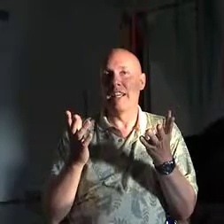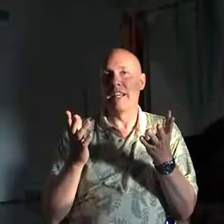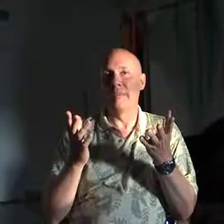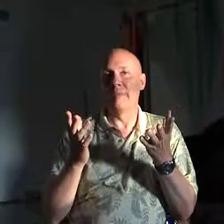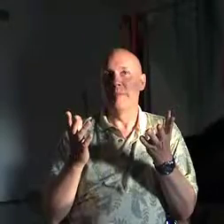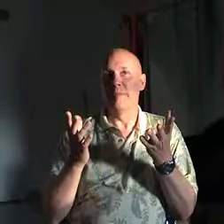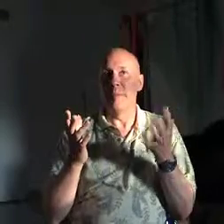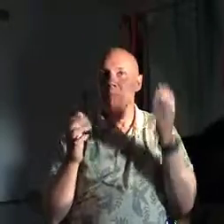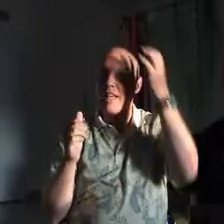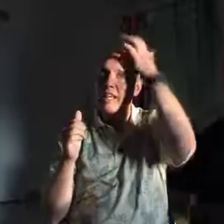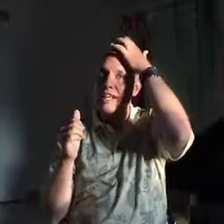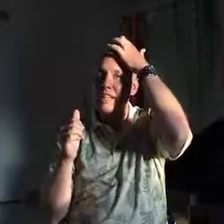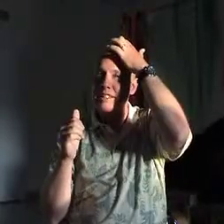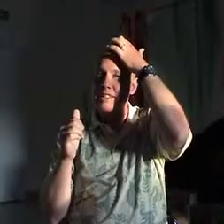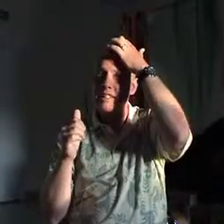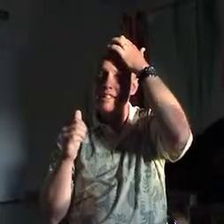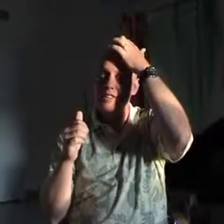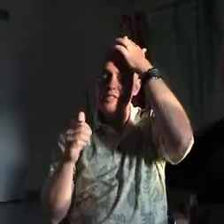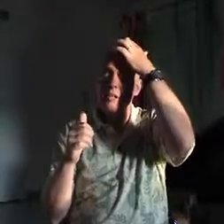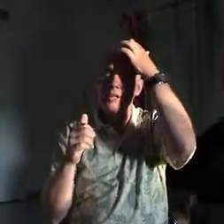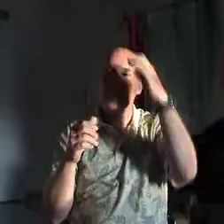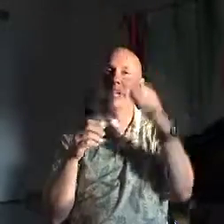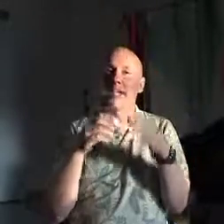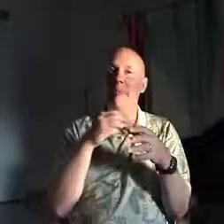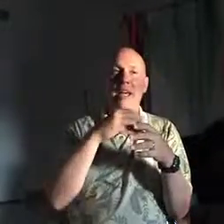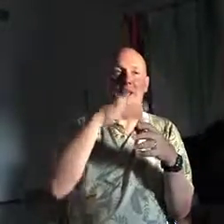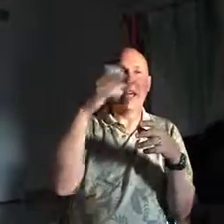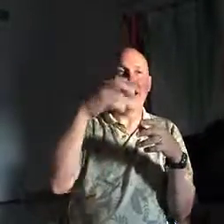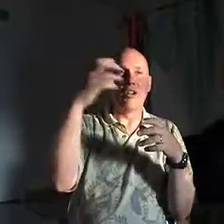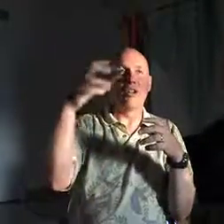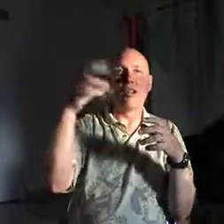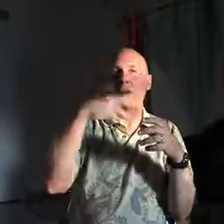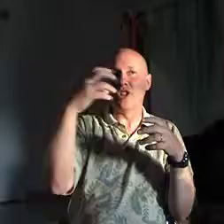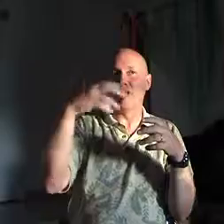it's very much like a mathematical equation.